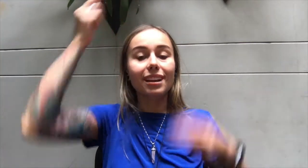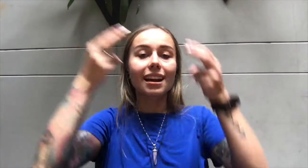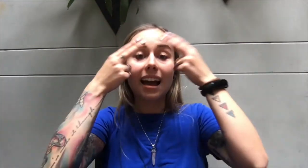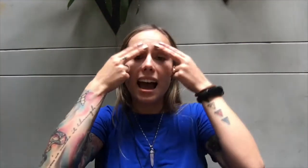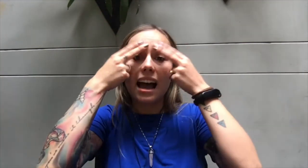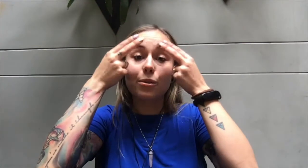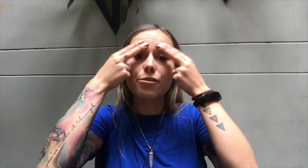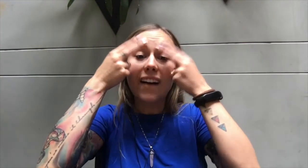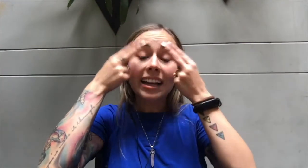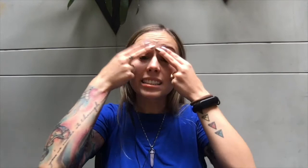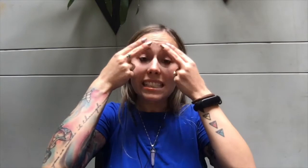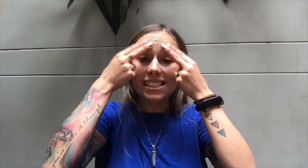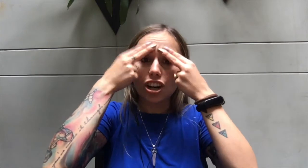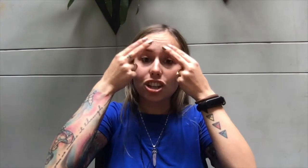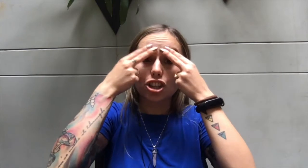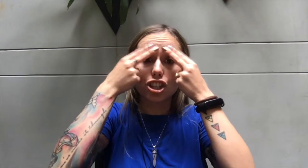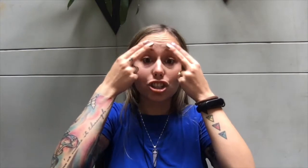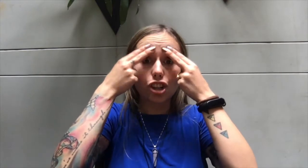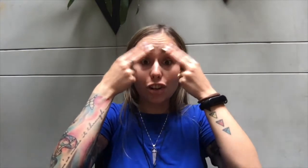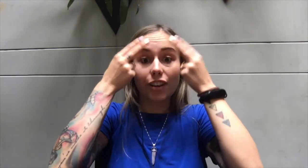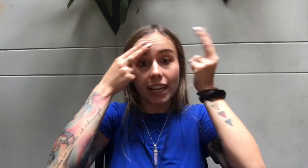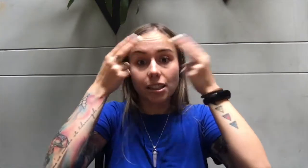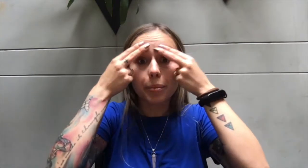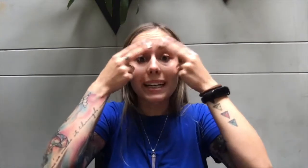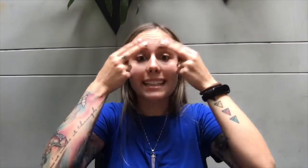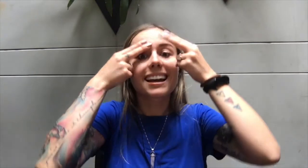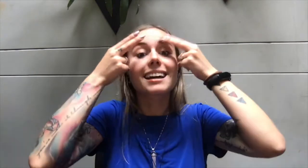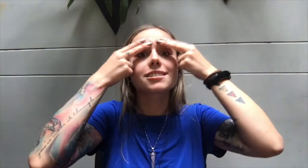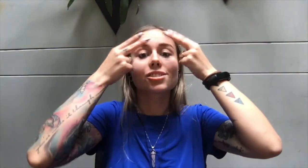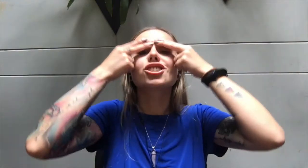I will finally start deserving the money that I deserve.